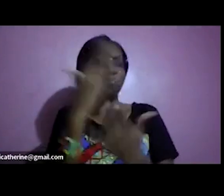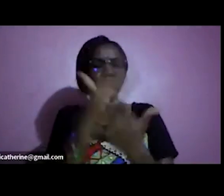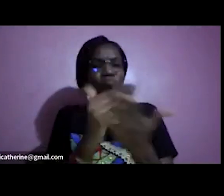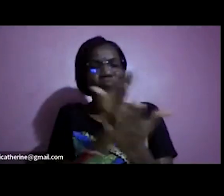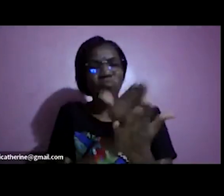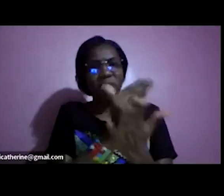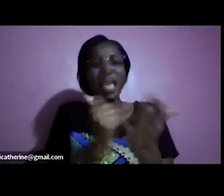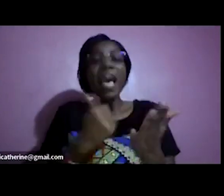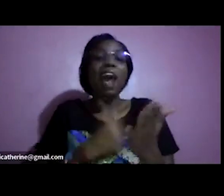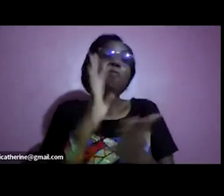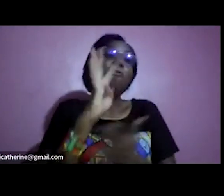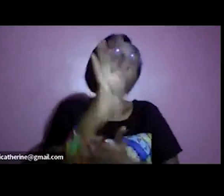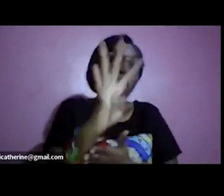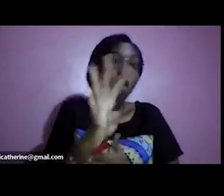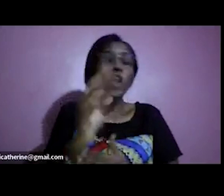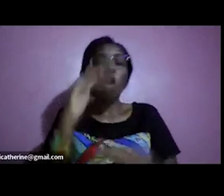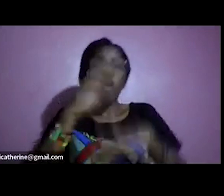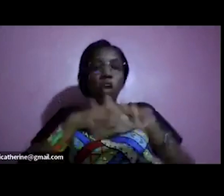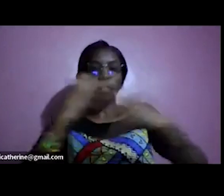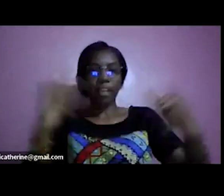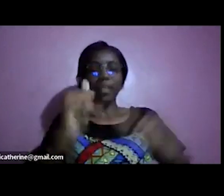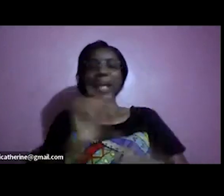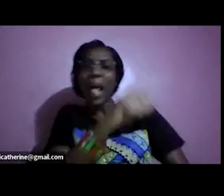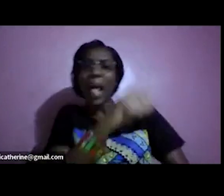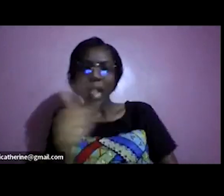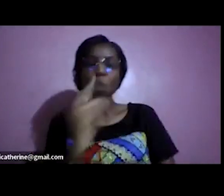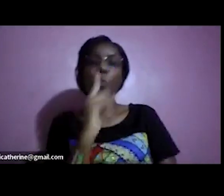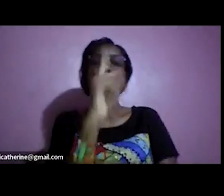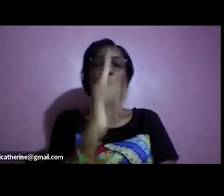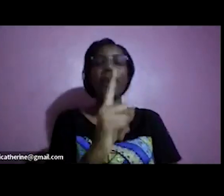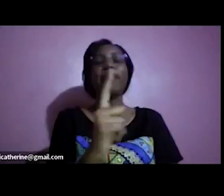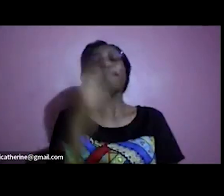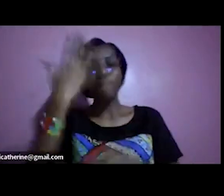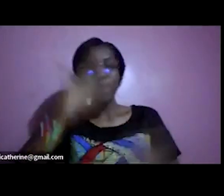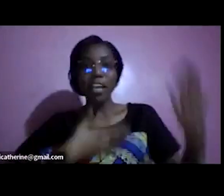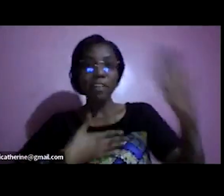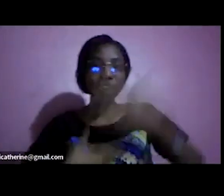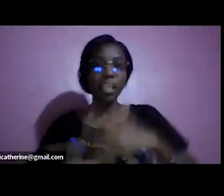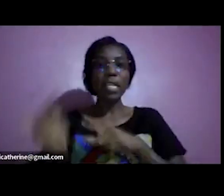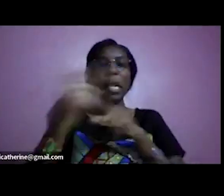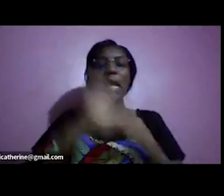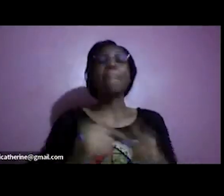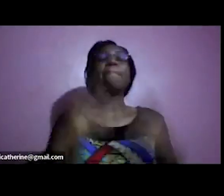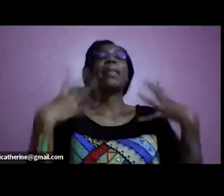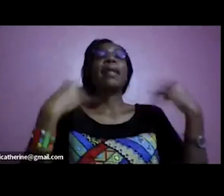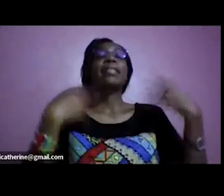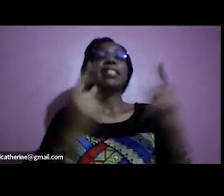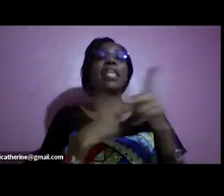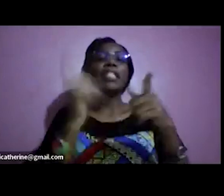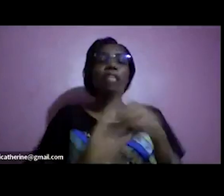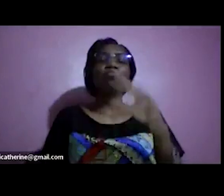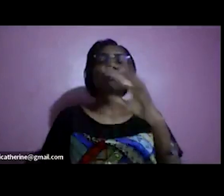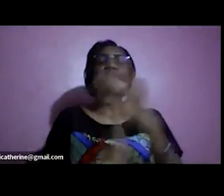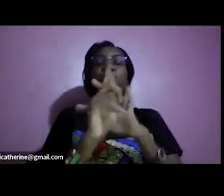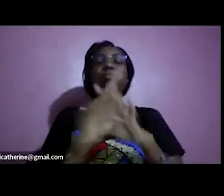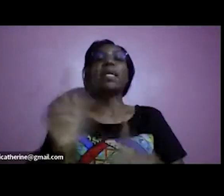virtual and one will be physical and you'll be required to come and practice what you've been learning in class and that will form part of your exam and then also